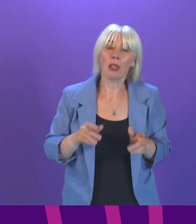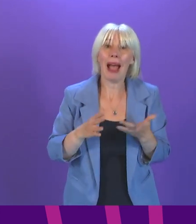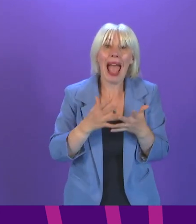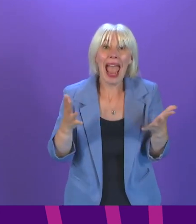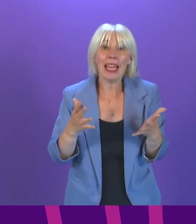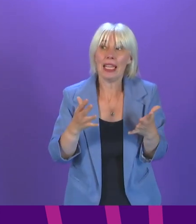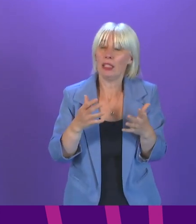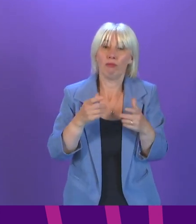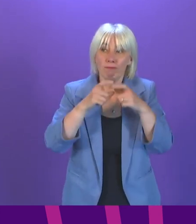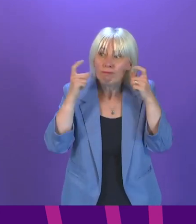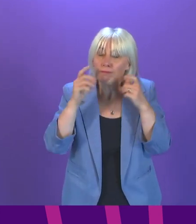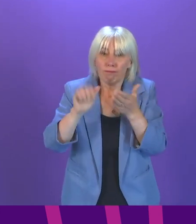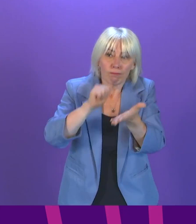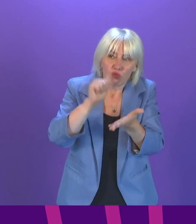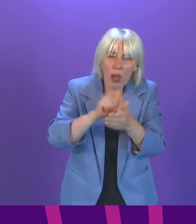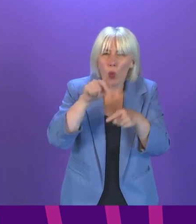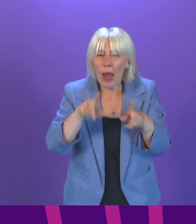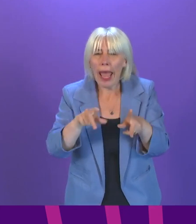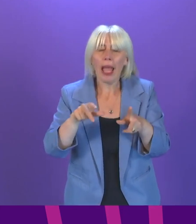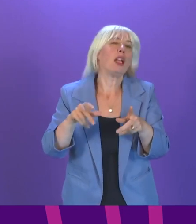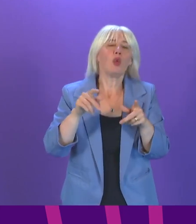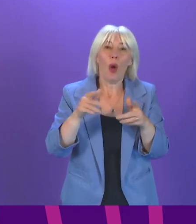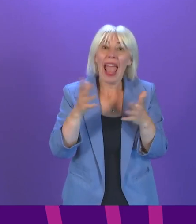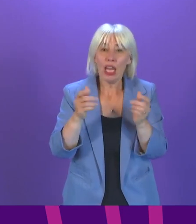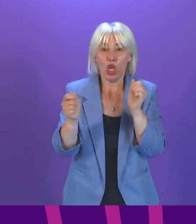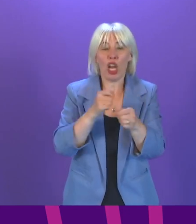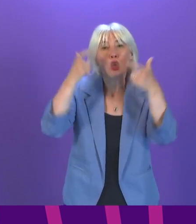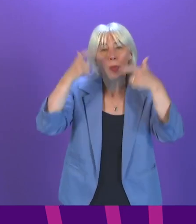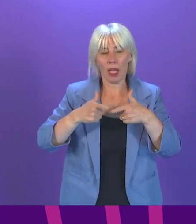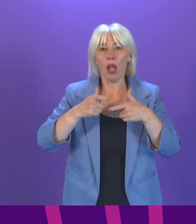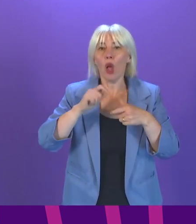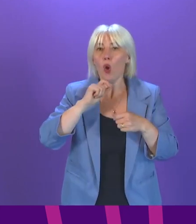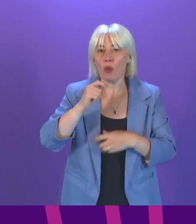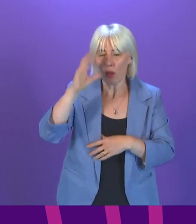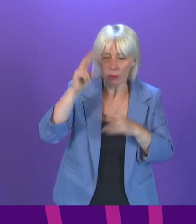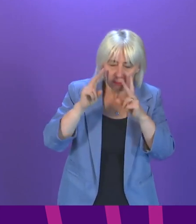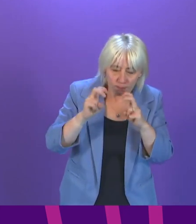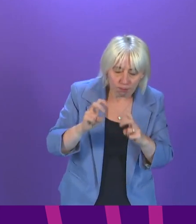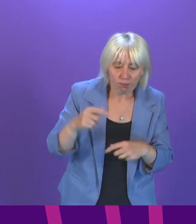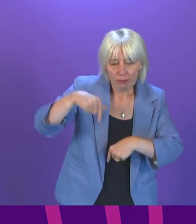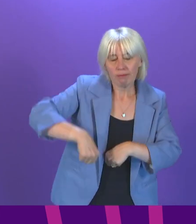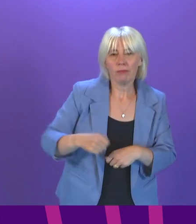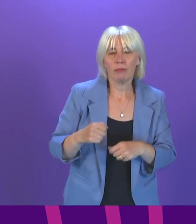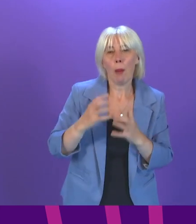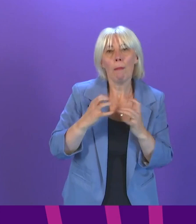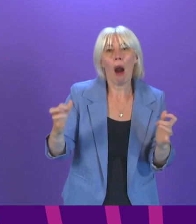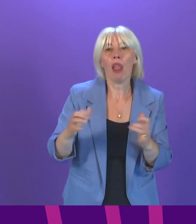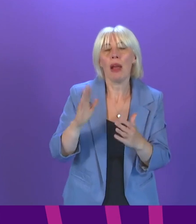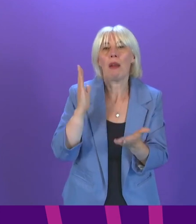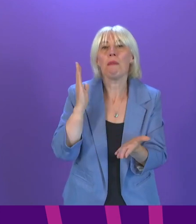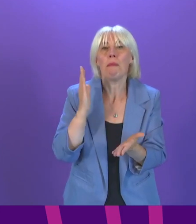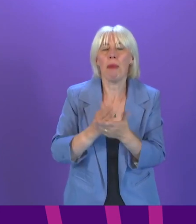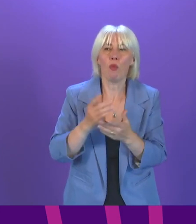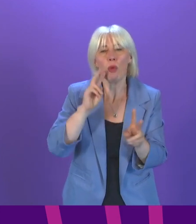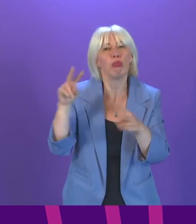necessary and proportionate. And, of course, any changes to legal restrictions will always be scrutinised by Parliament. Sharon Dowie to